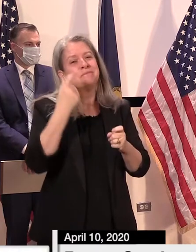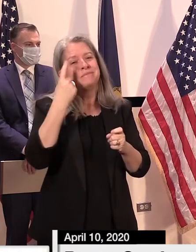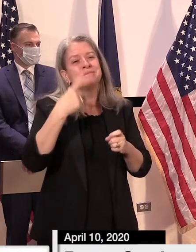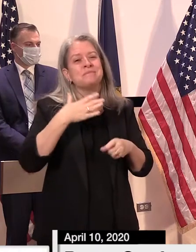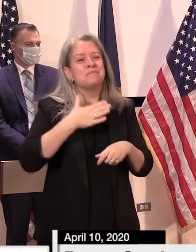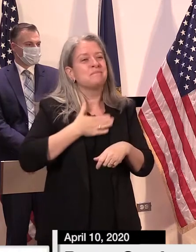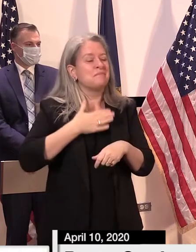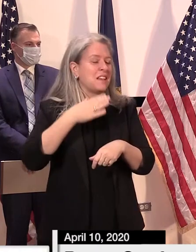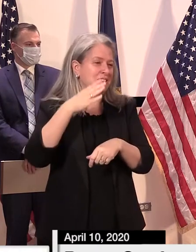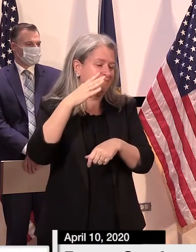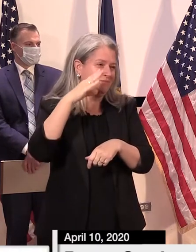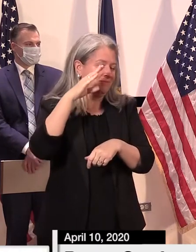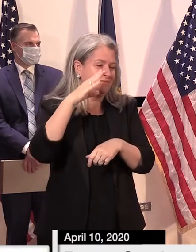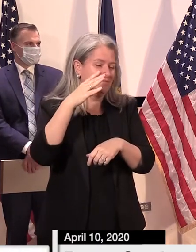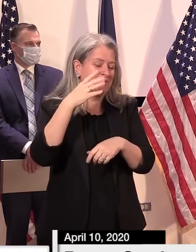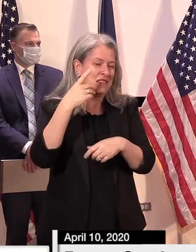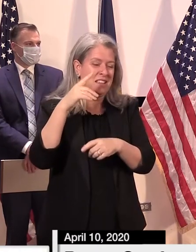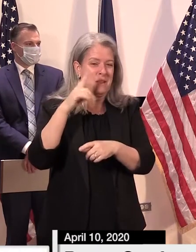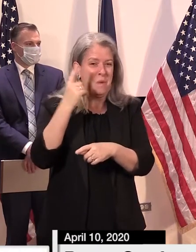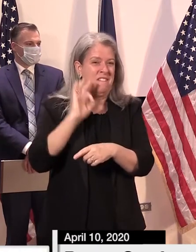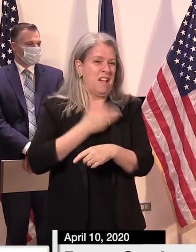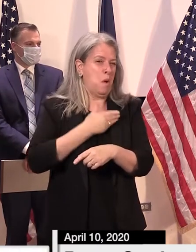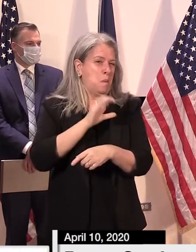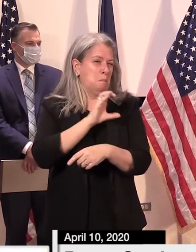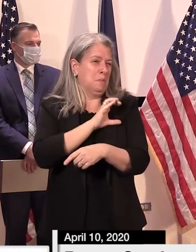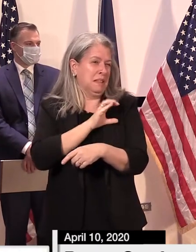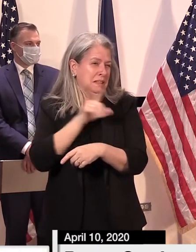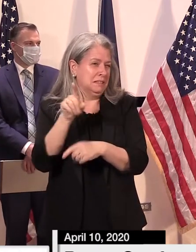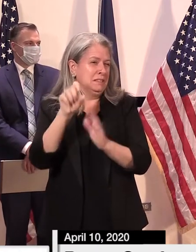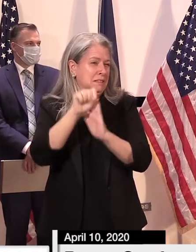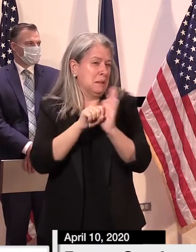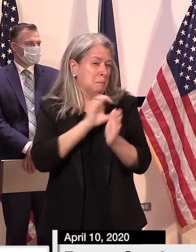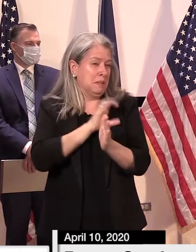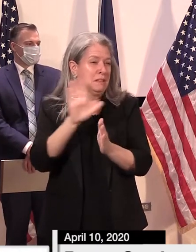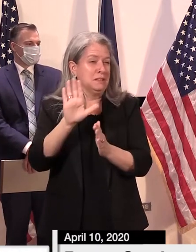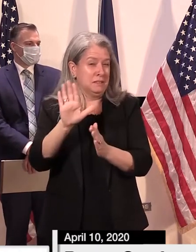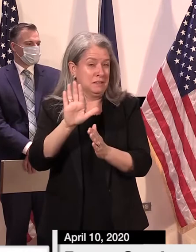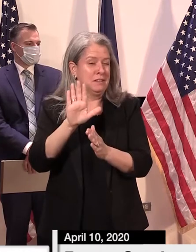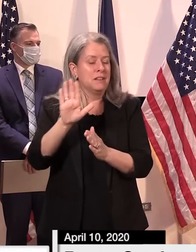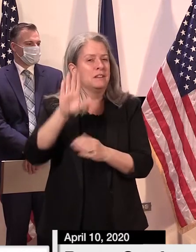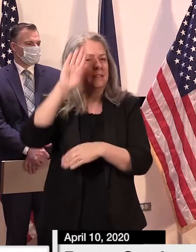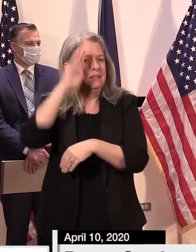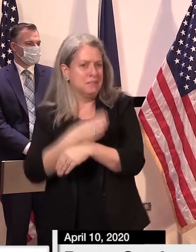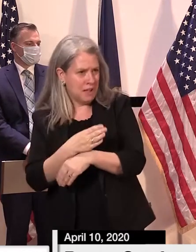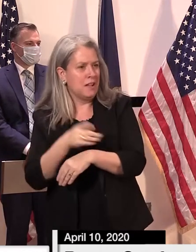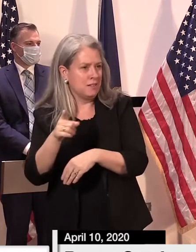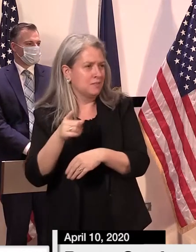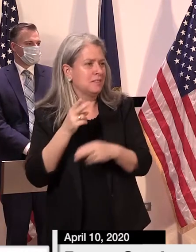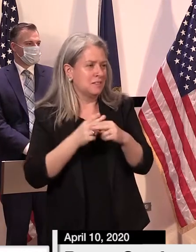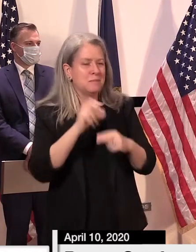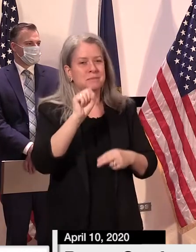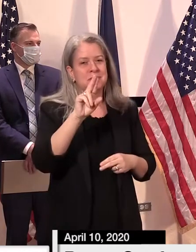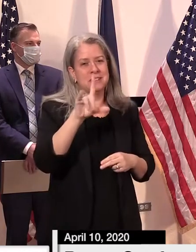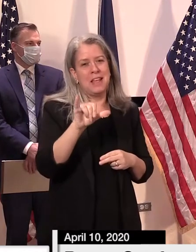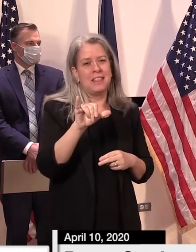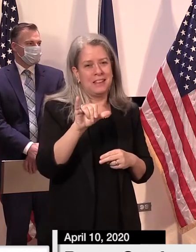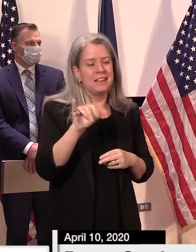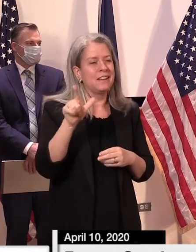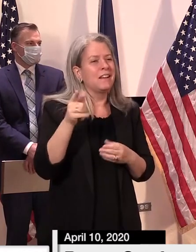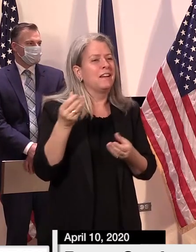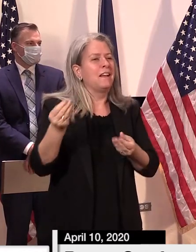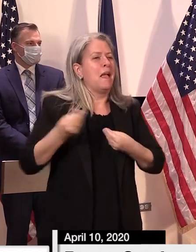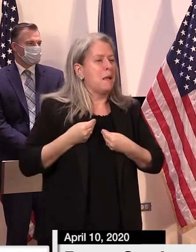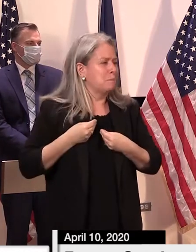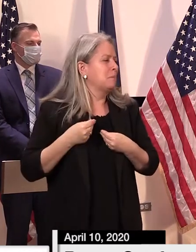finest, one of our Vermont state police officers, and it's from Sully. So I just thought I'd share this